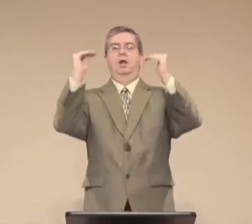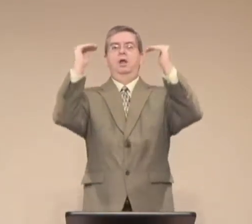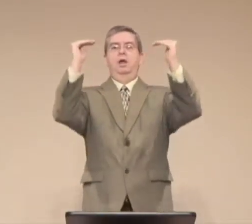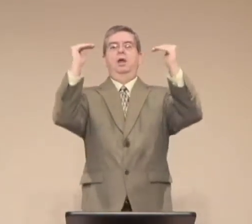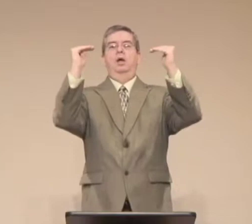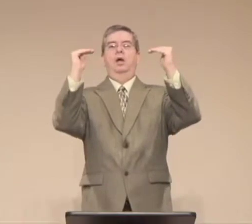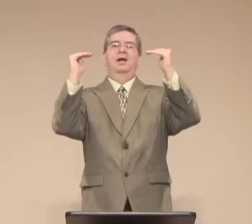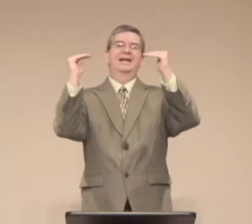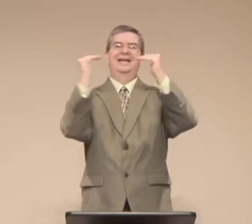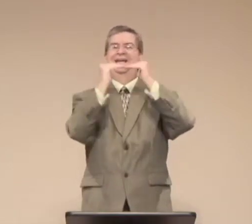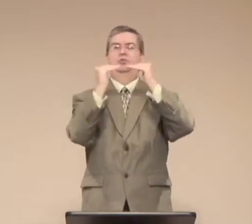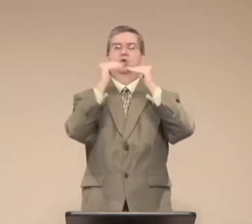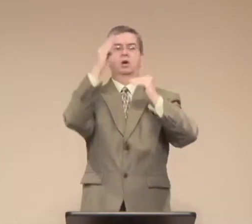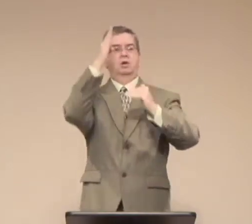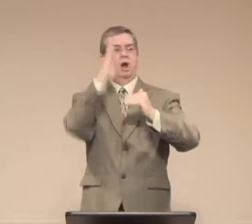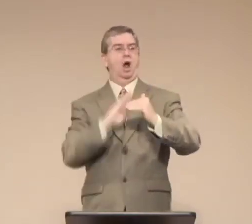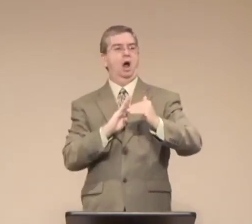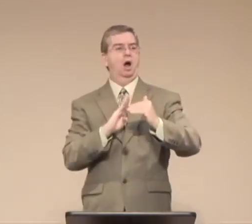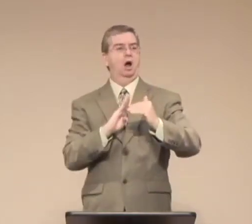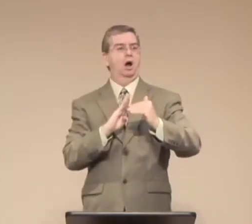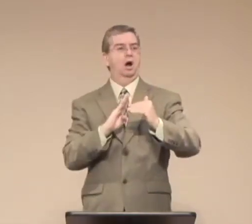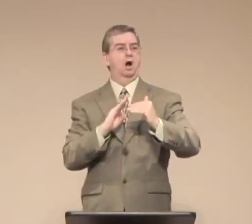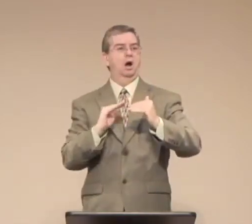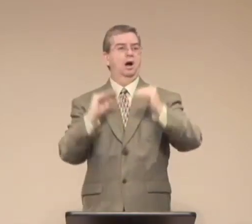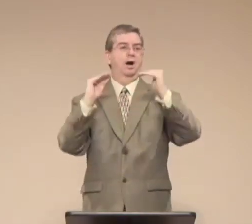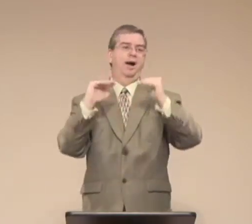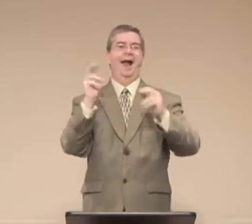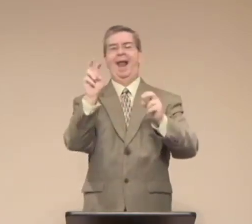And the reason was, and the was,